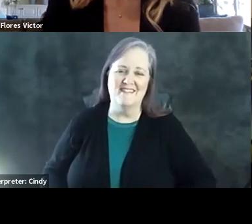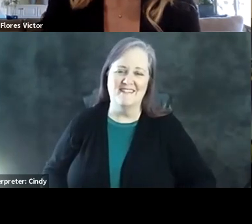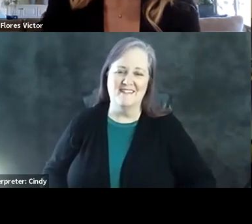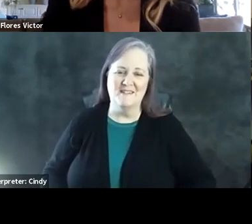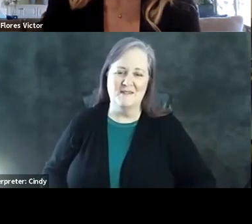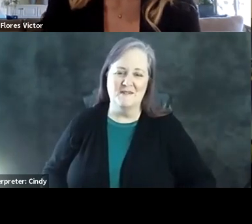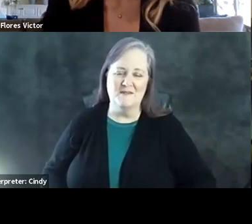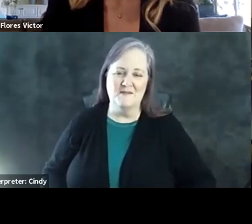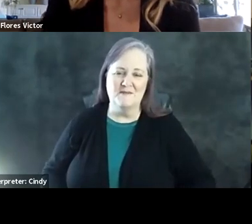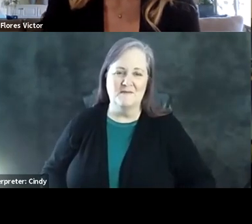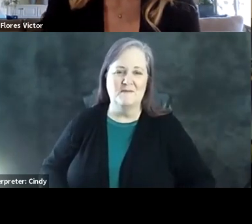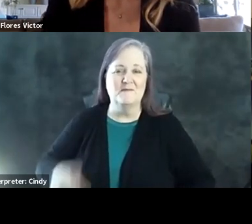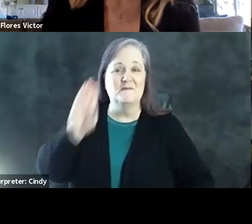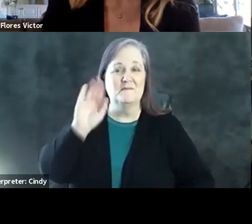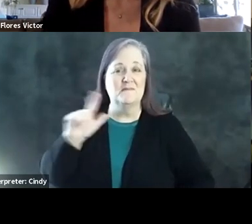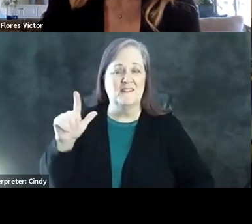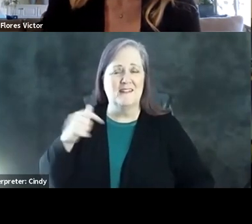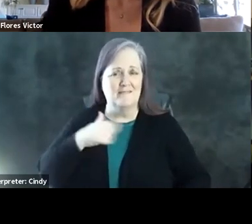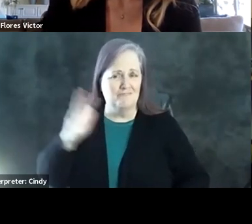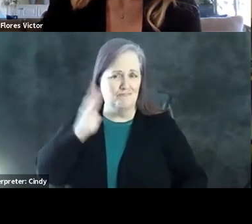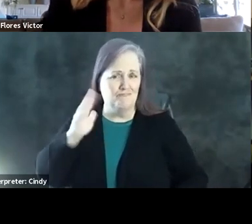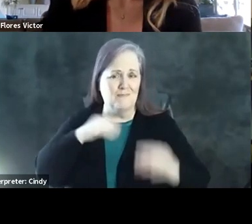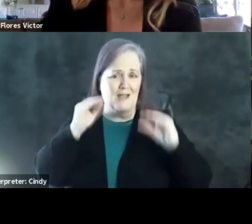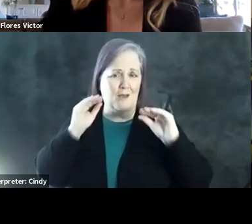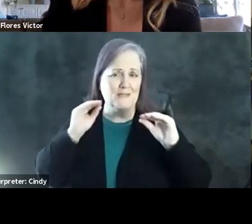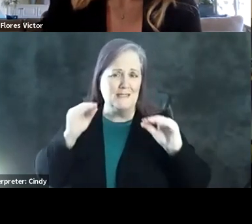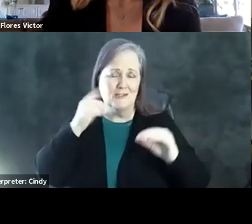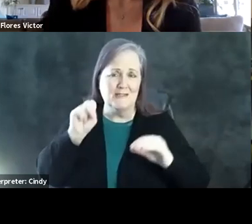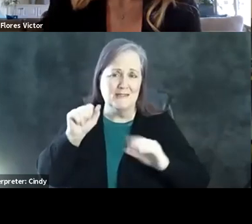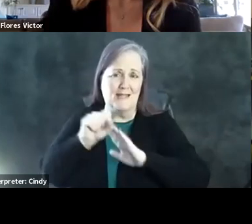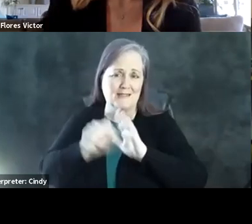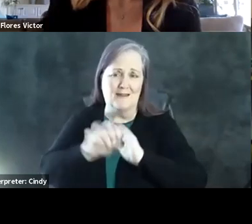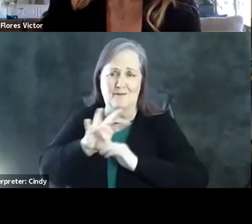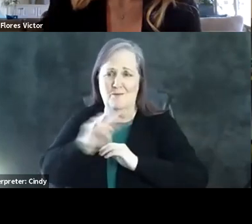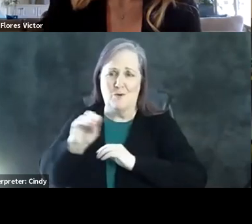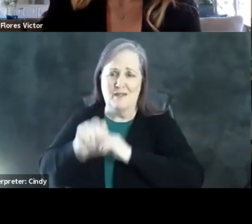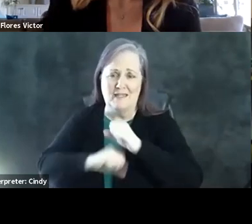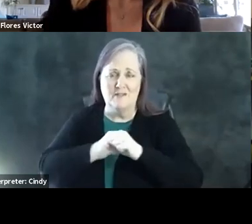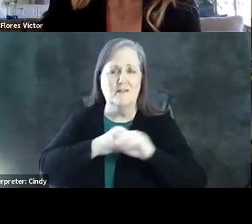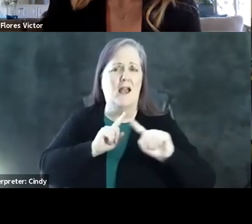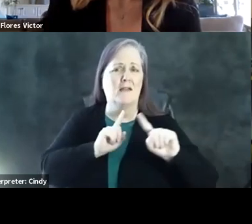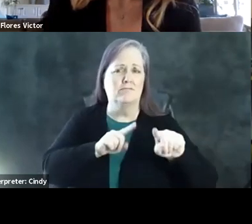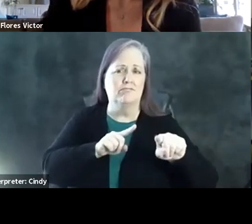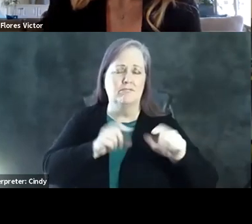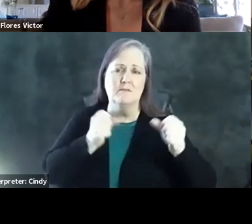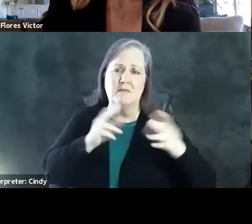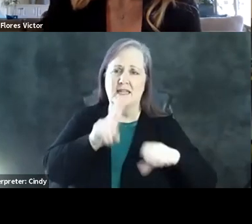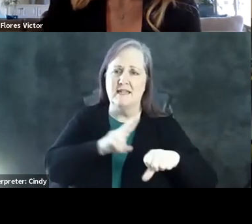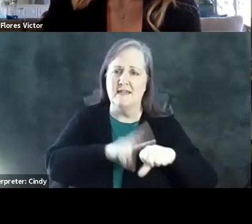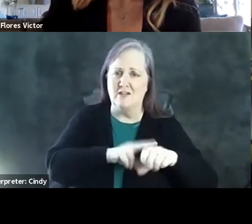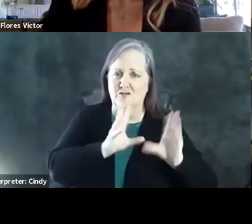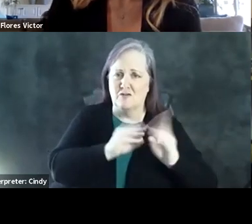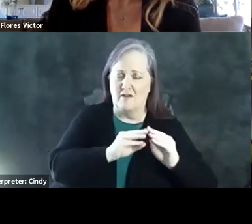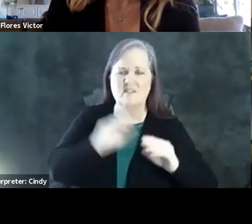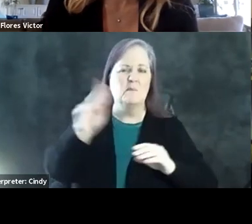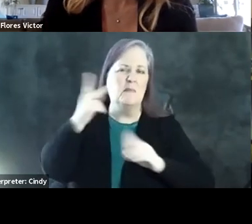Well, I was teaching at Sacramento State for some 40 years. I attended a number of national conferences on political issues